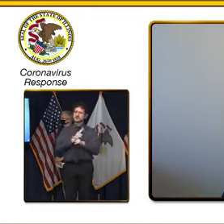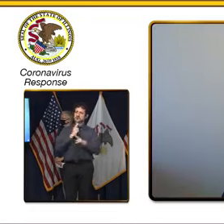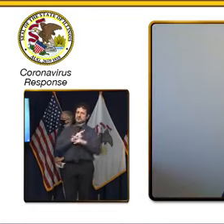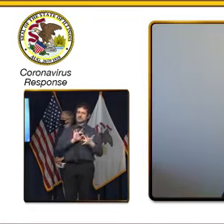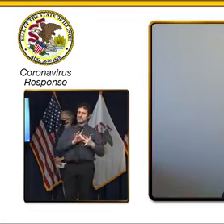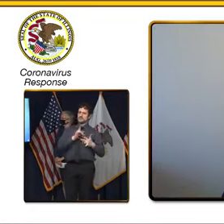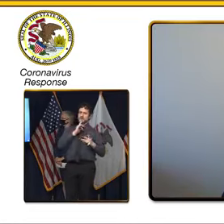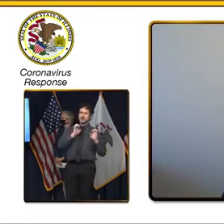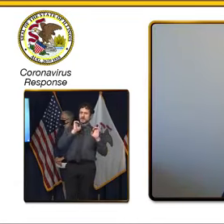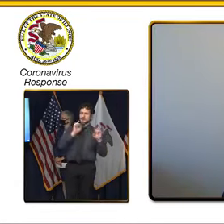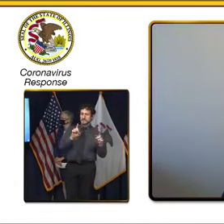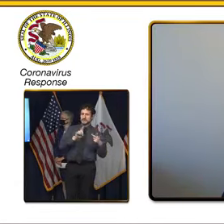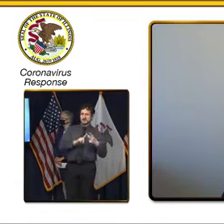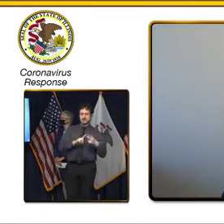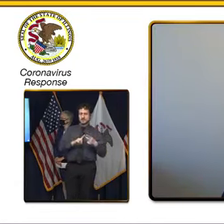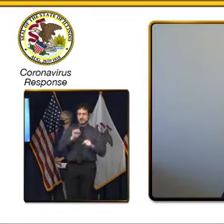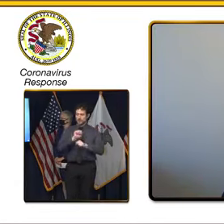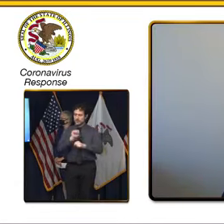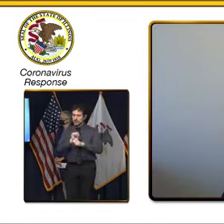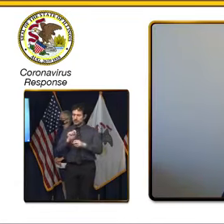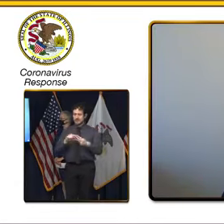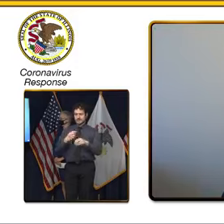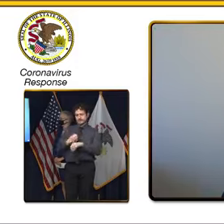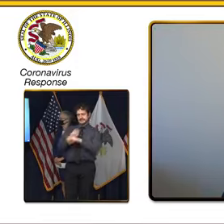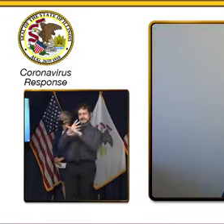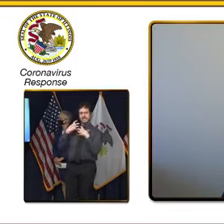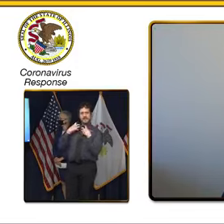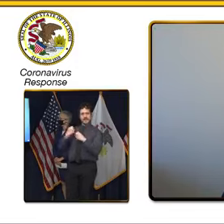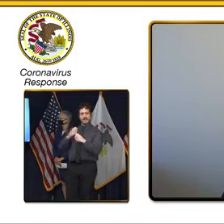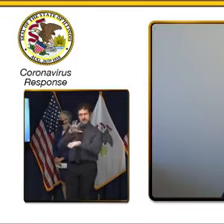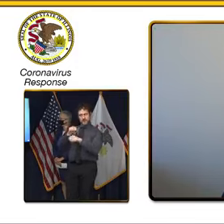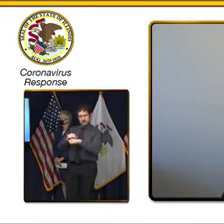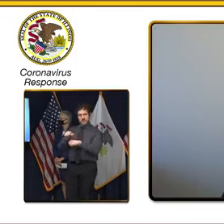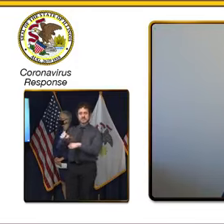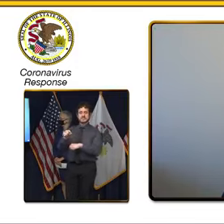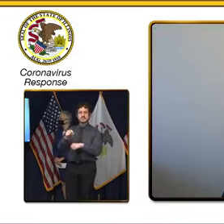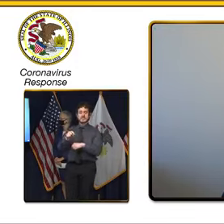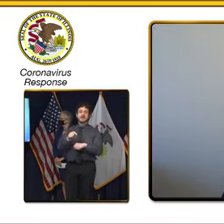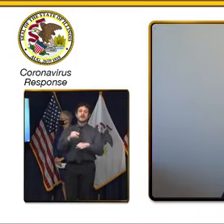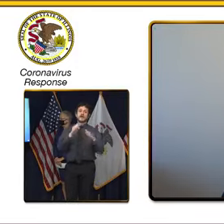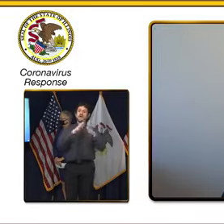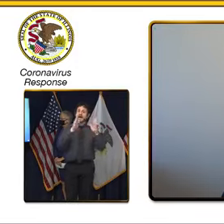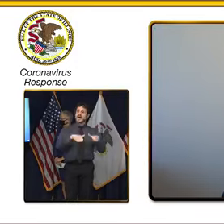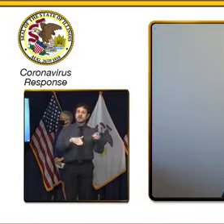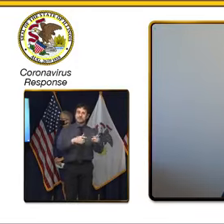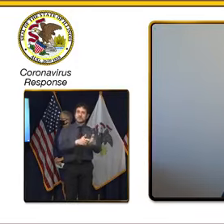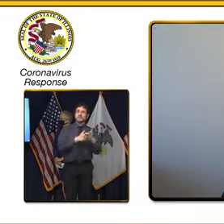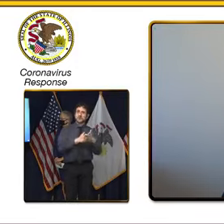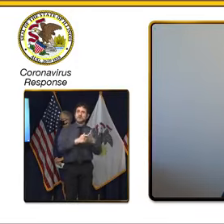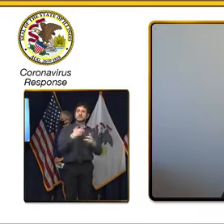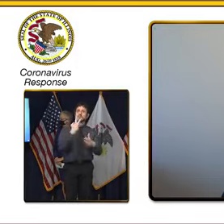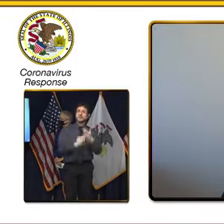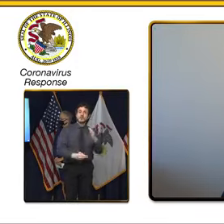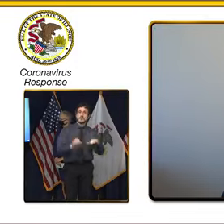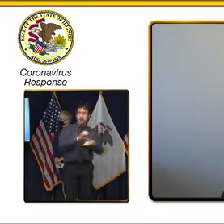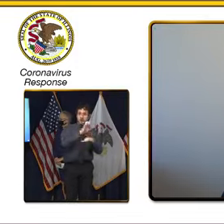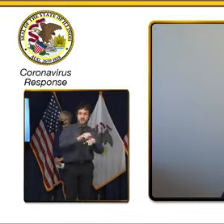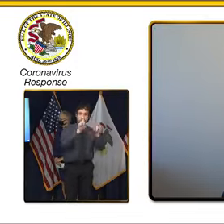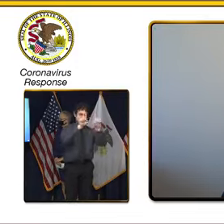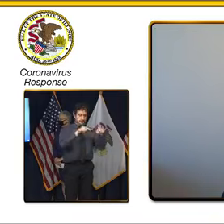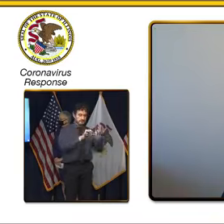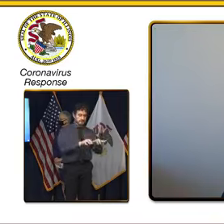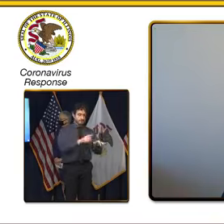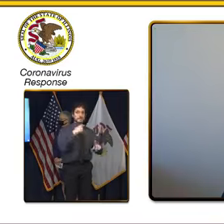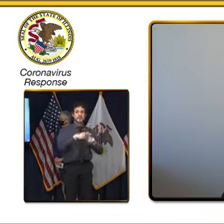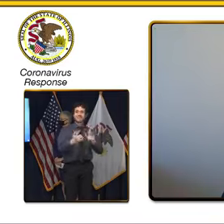education, jobs, and telehealth, a household needs a computer and technical skills. That's where we come in.